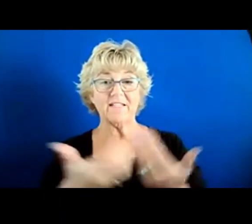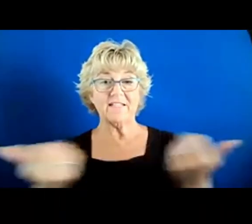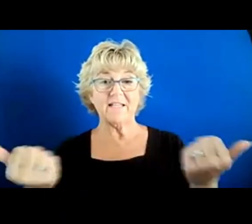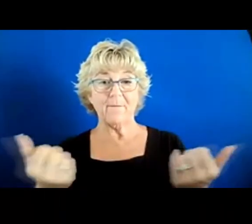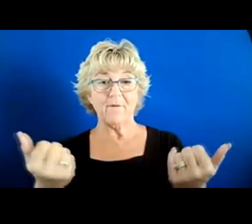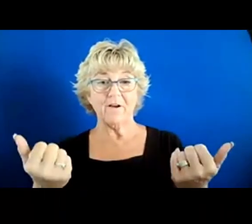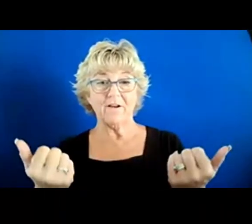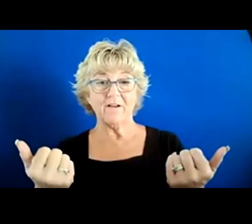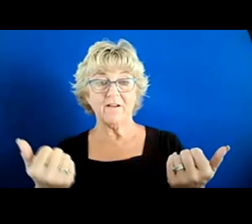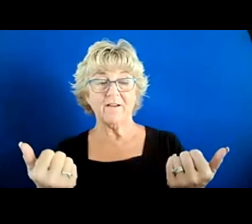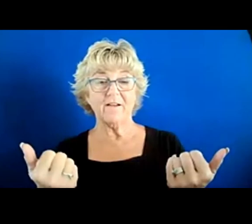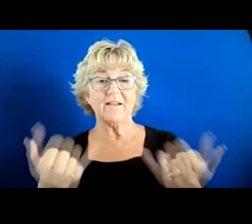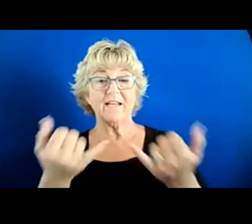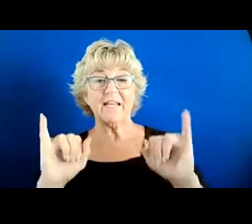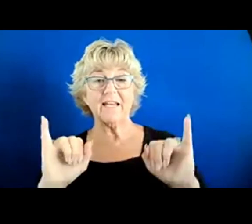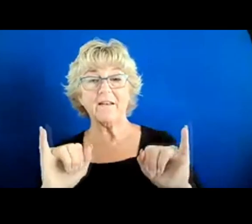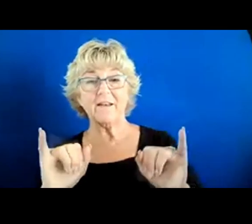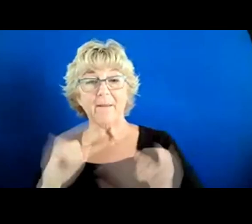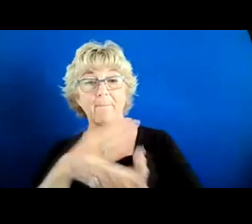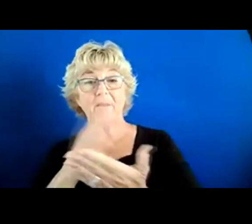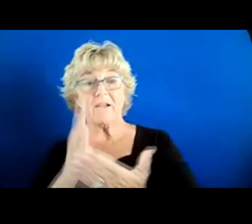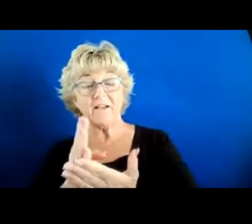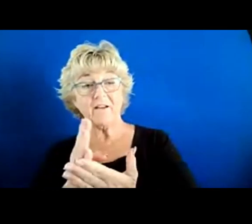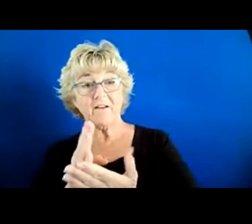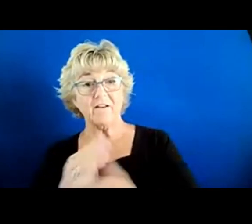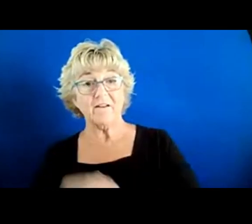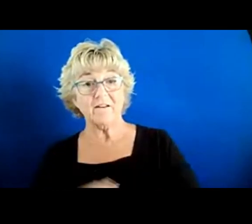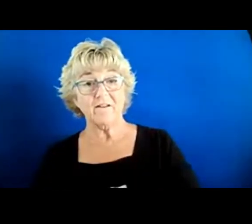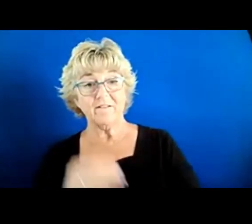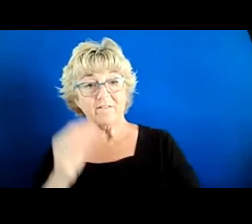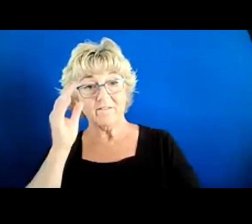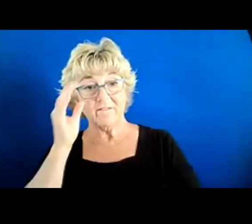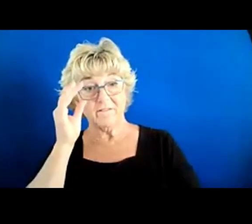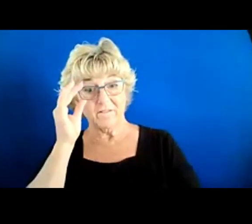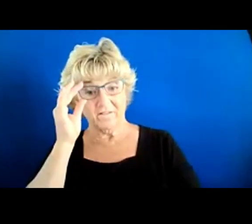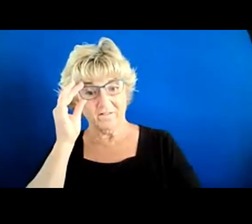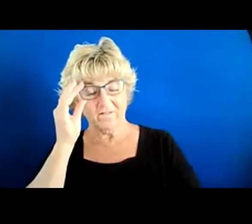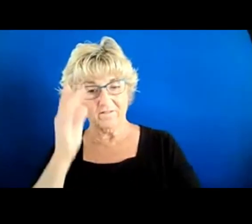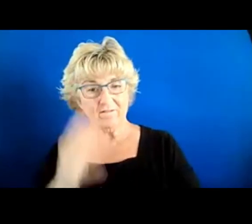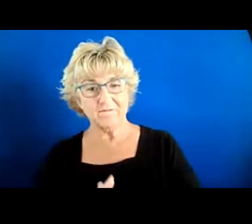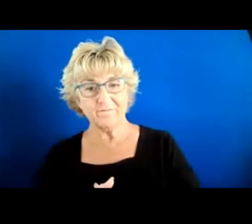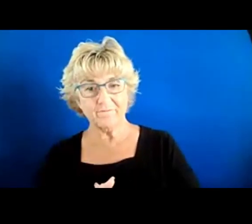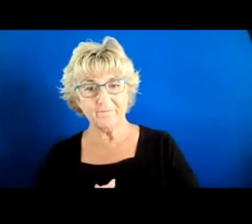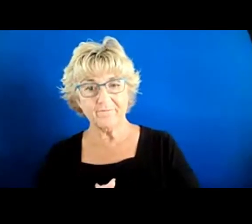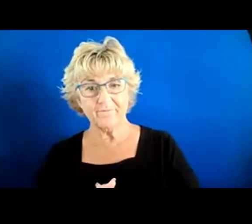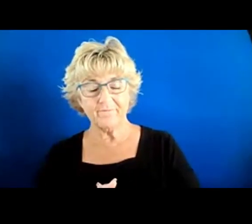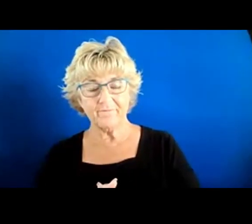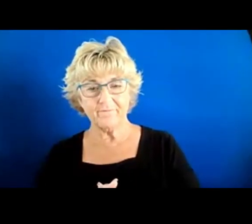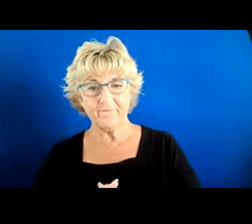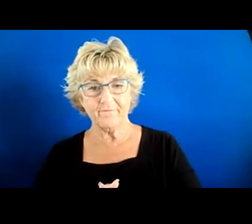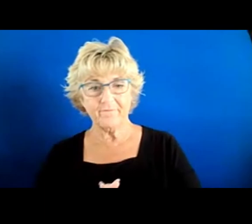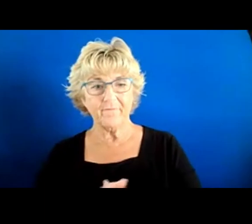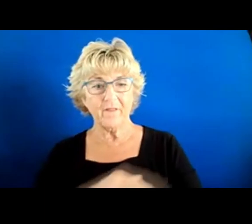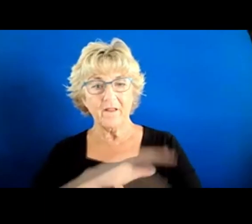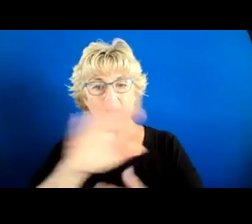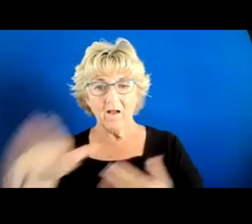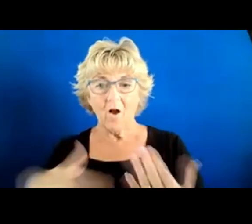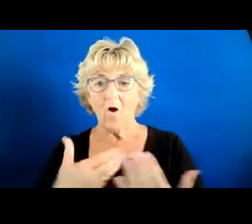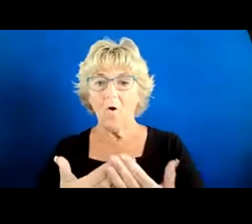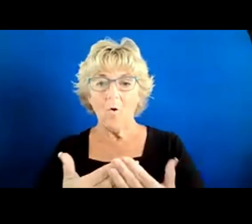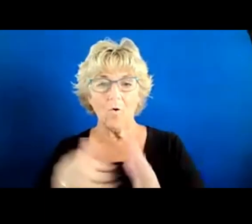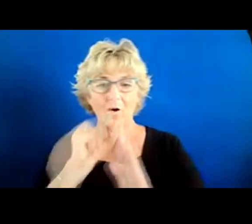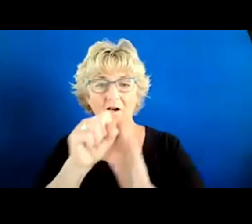But at the end of the day, the entire state that could do their job from home ended up,